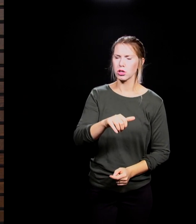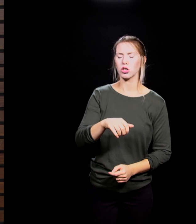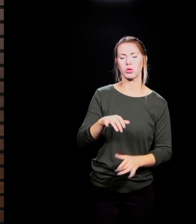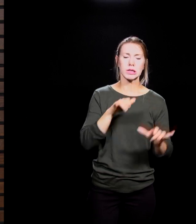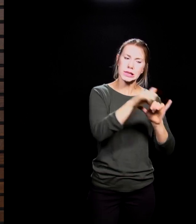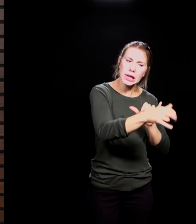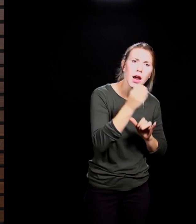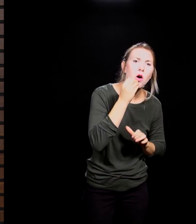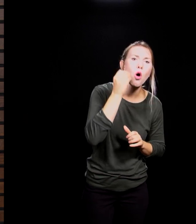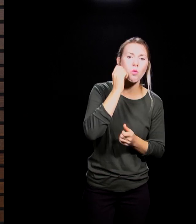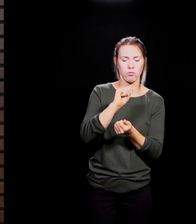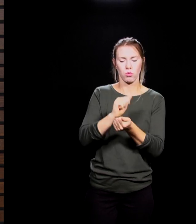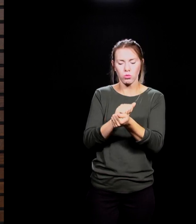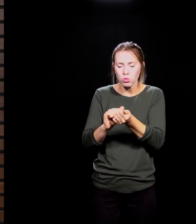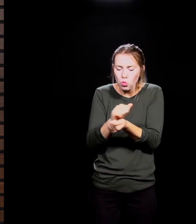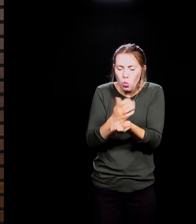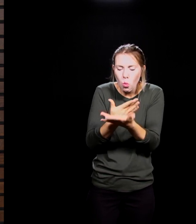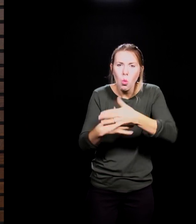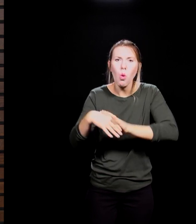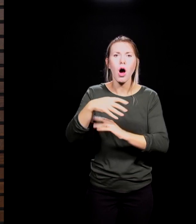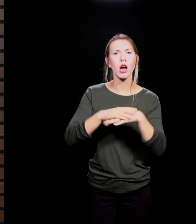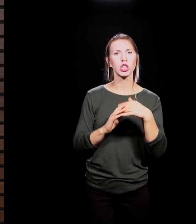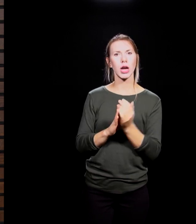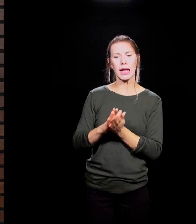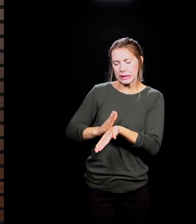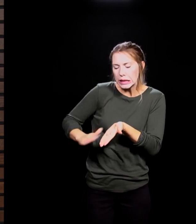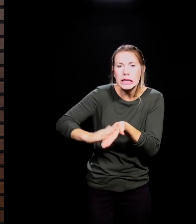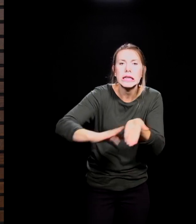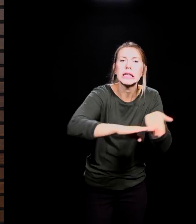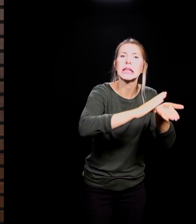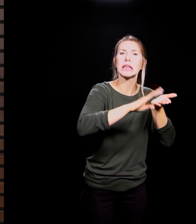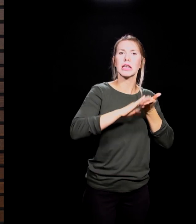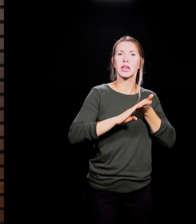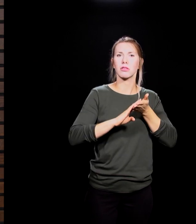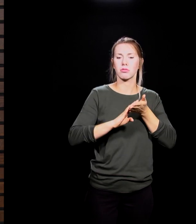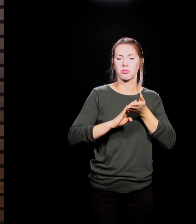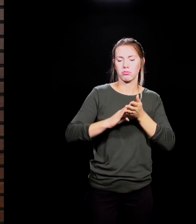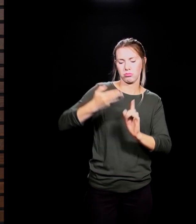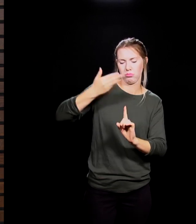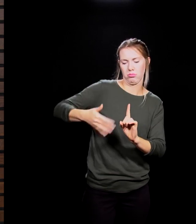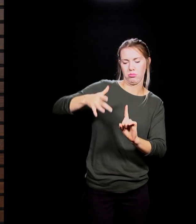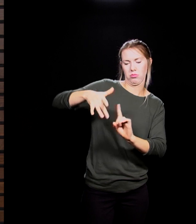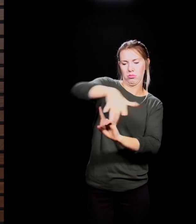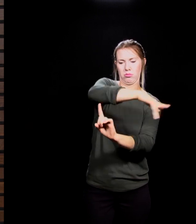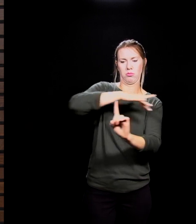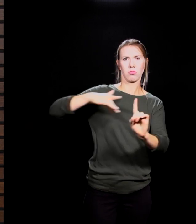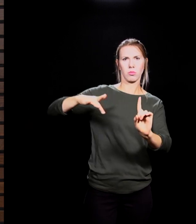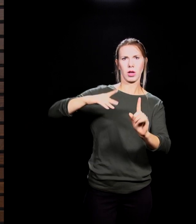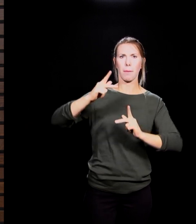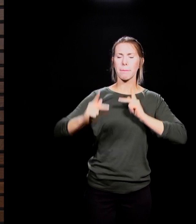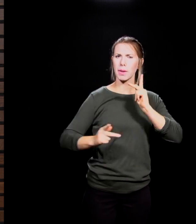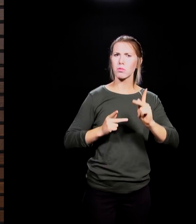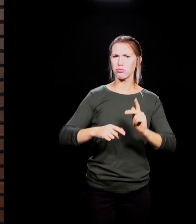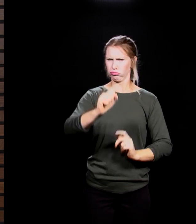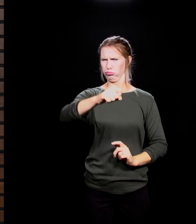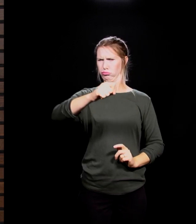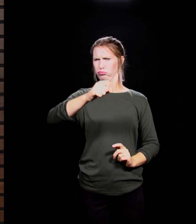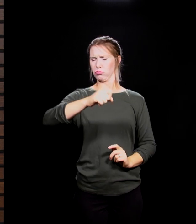the washing hands, sanitizing, all of those things. That's wise. But those are physical responses. But the